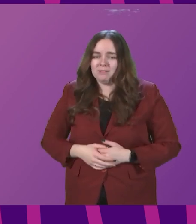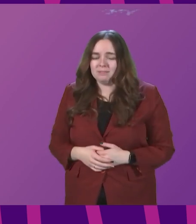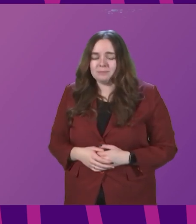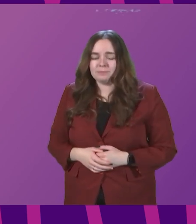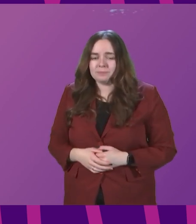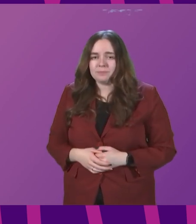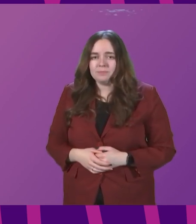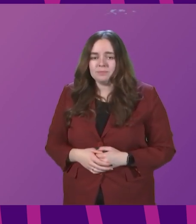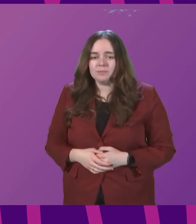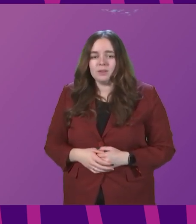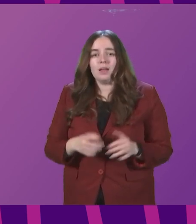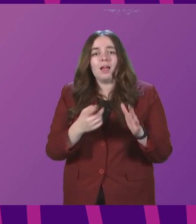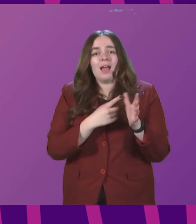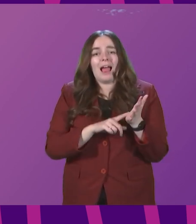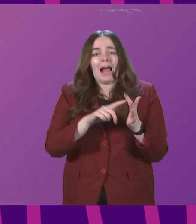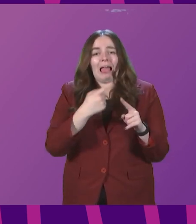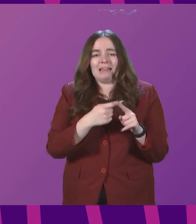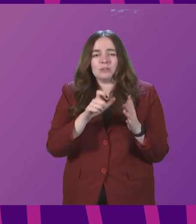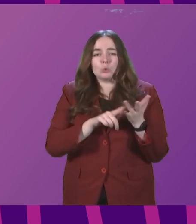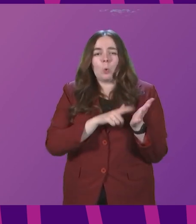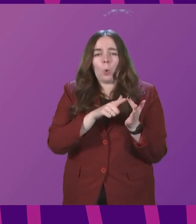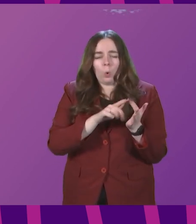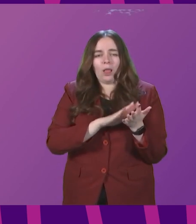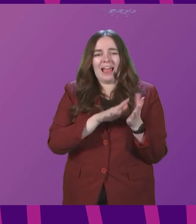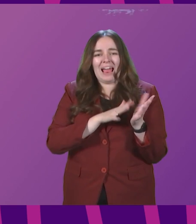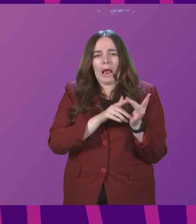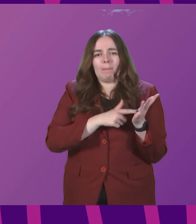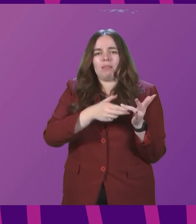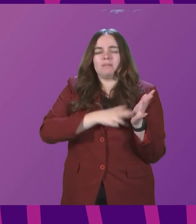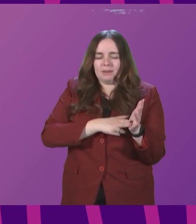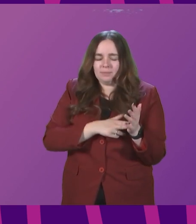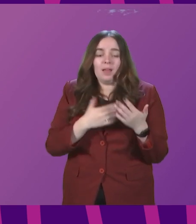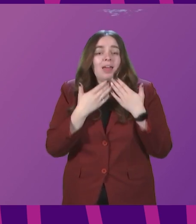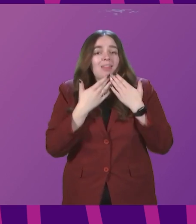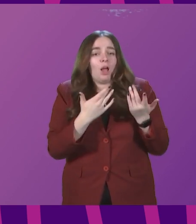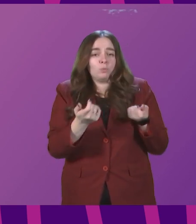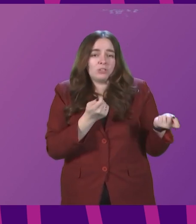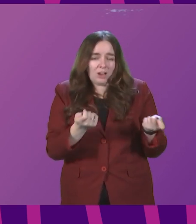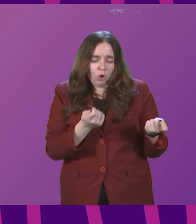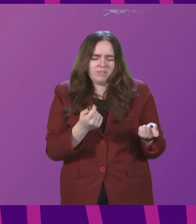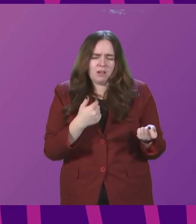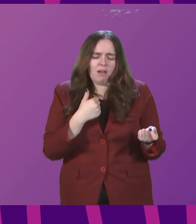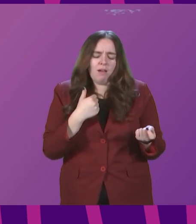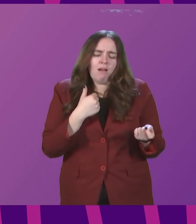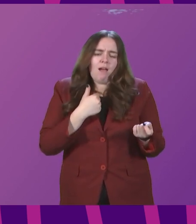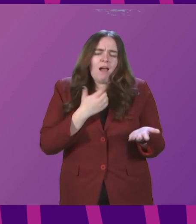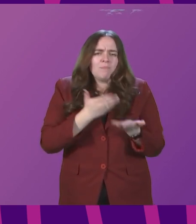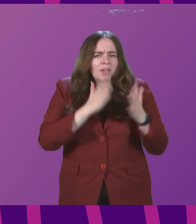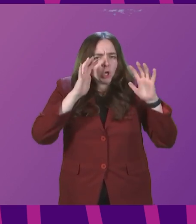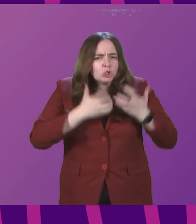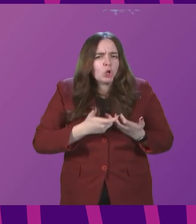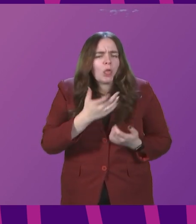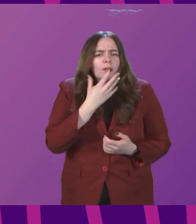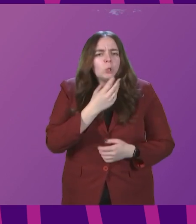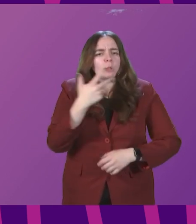I call Alex Cole-Hamilton. Thank you very much, Presiding Officer. Presiding Officer, I'm very concerned that the use of